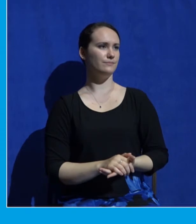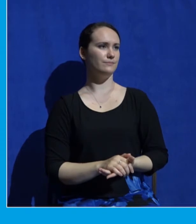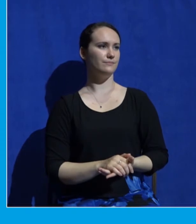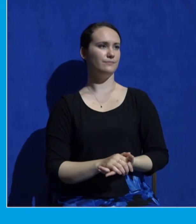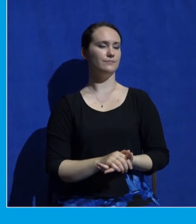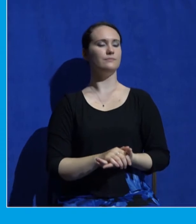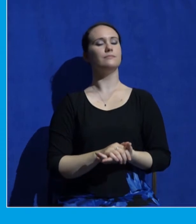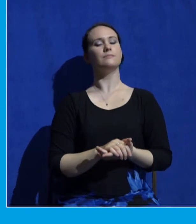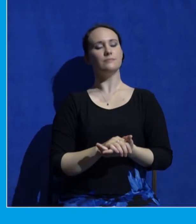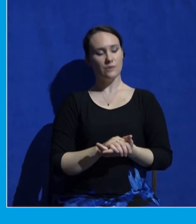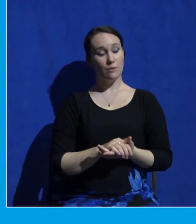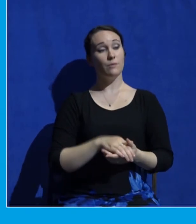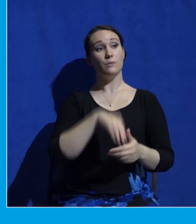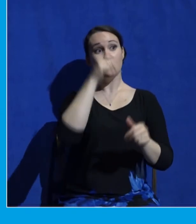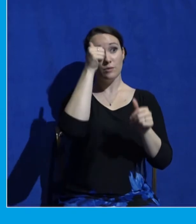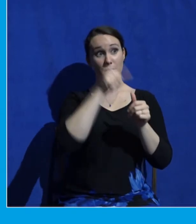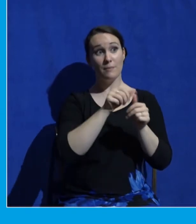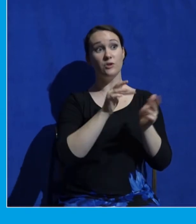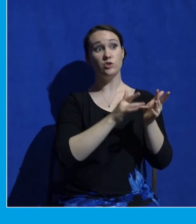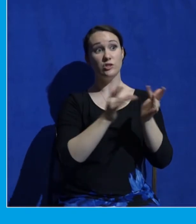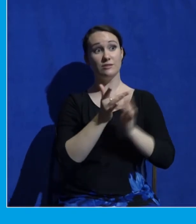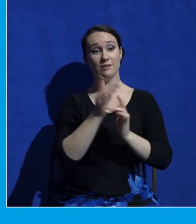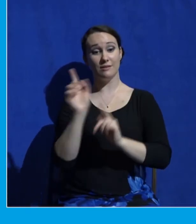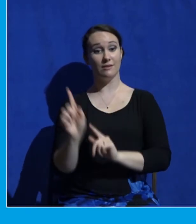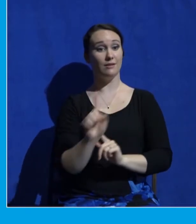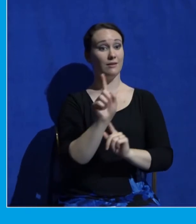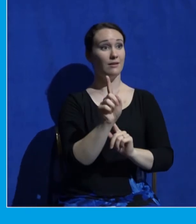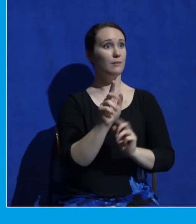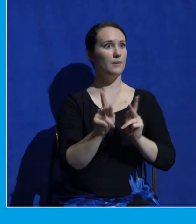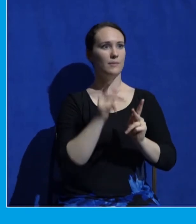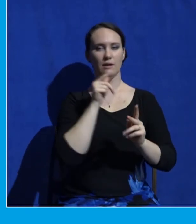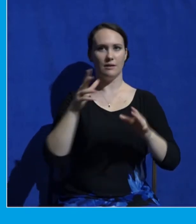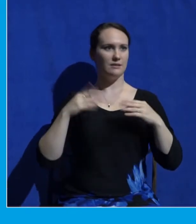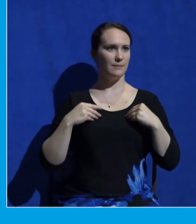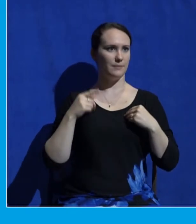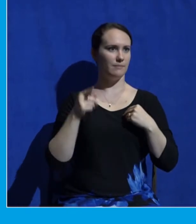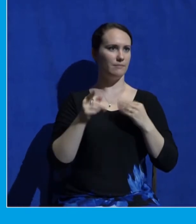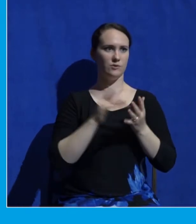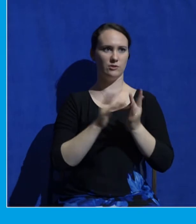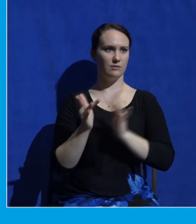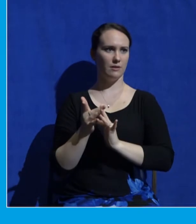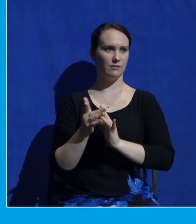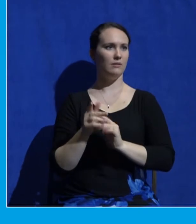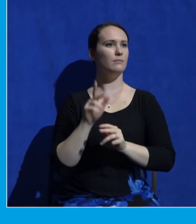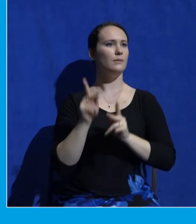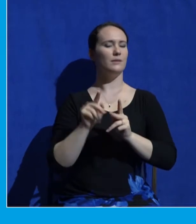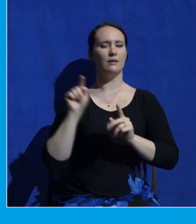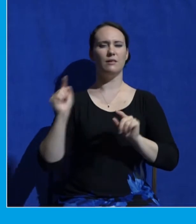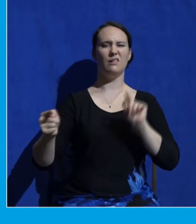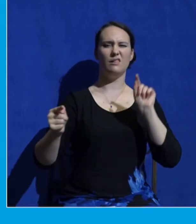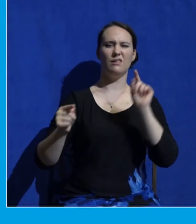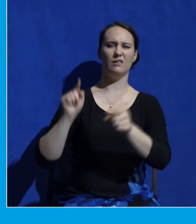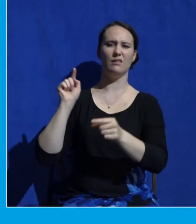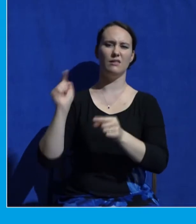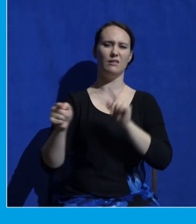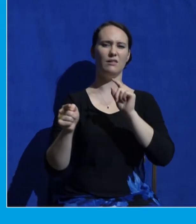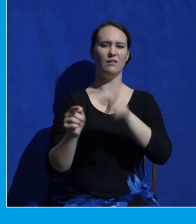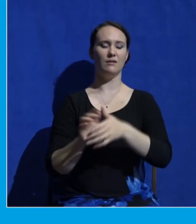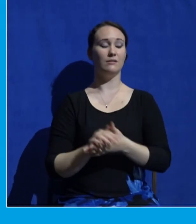Messiah had nothing to do with suffering. And Jesus looked back at him and said, this is what's going to happen to me and it's what will happen to anyone